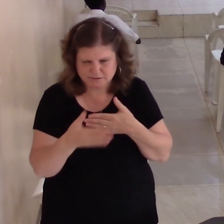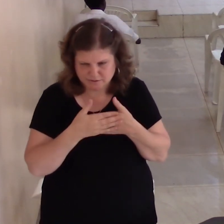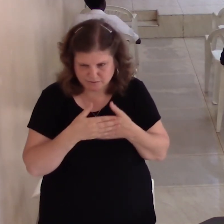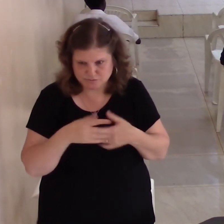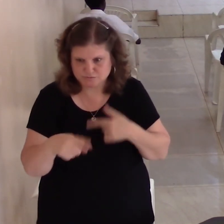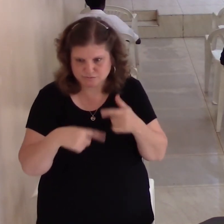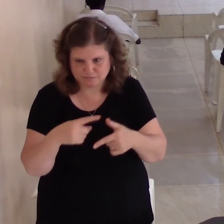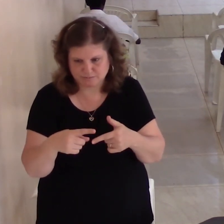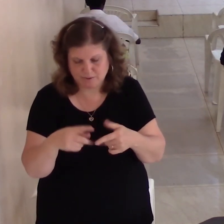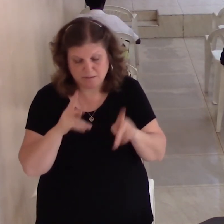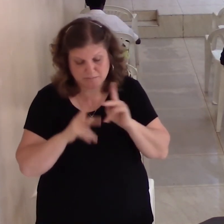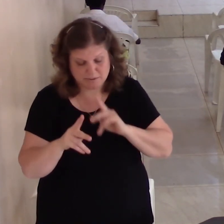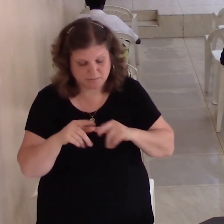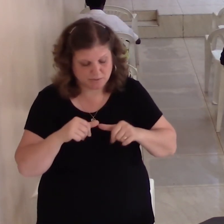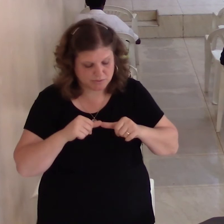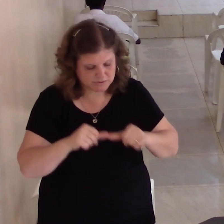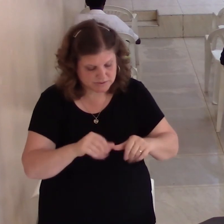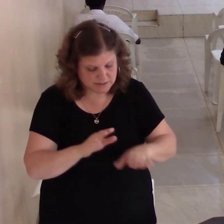but by God you're supplying helping